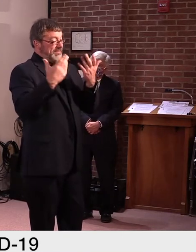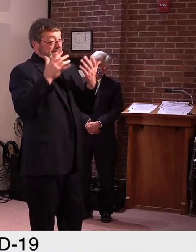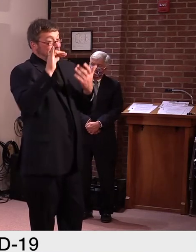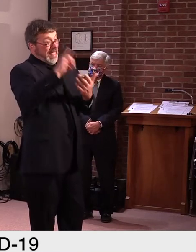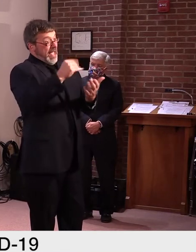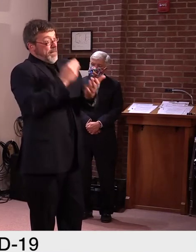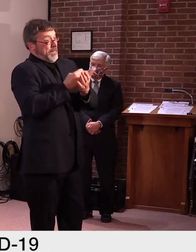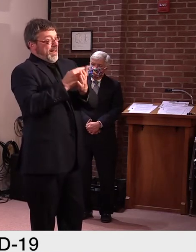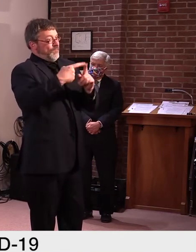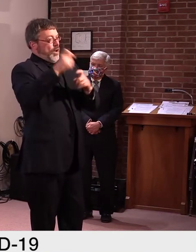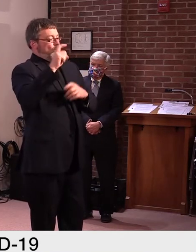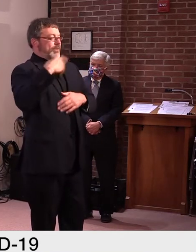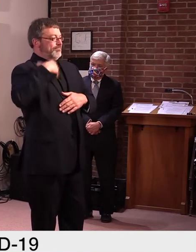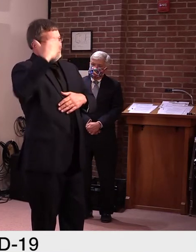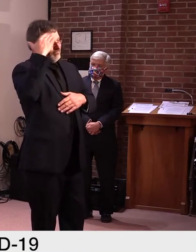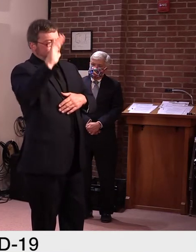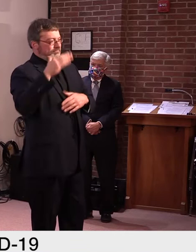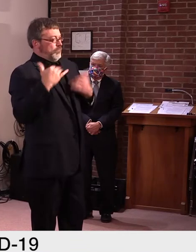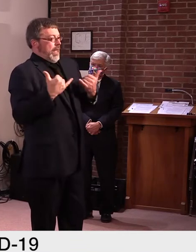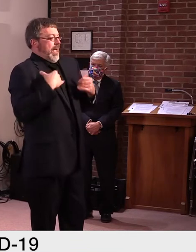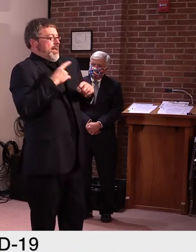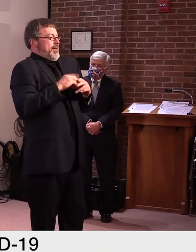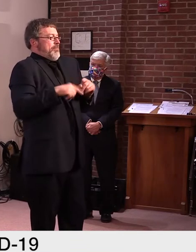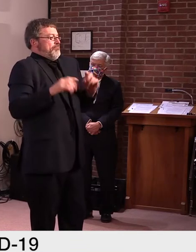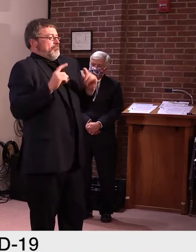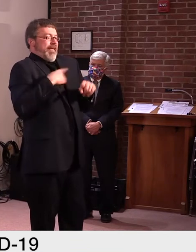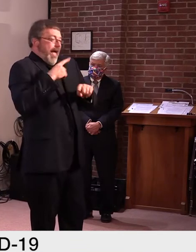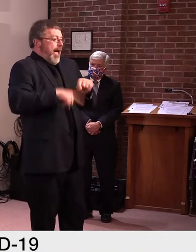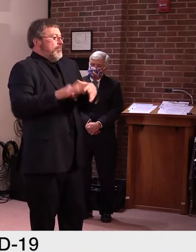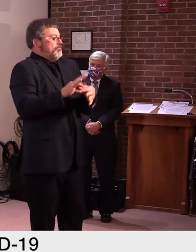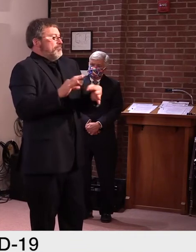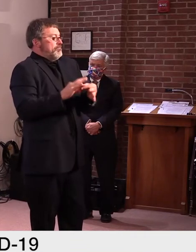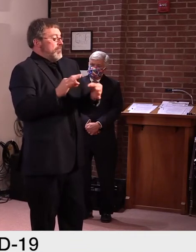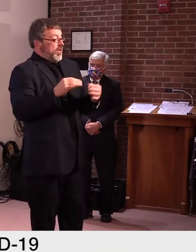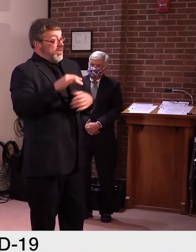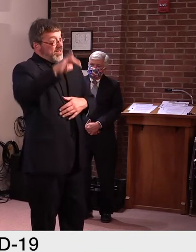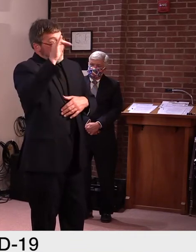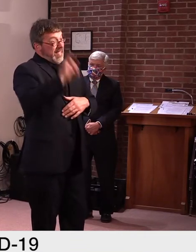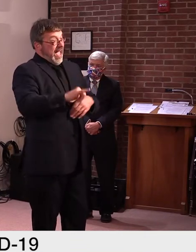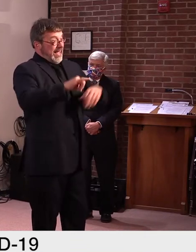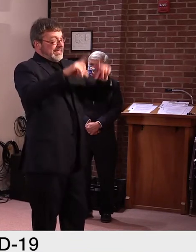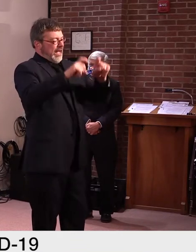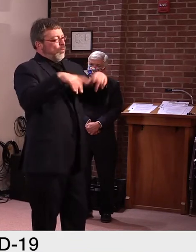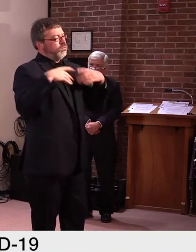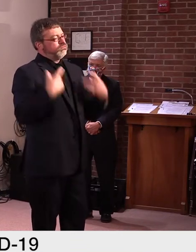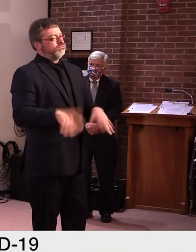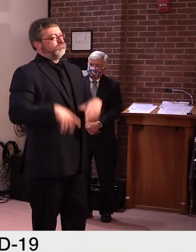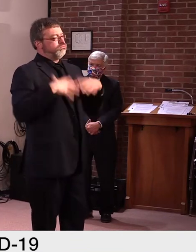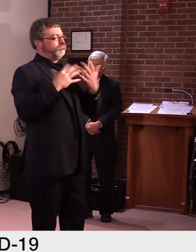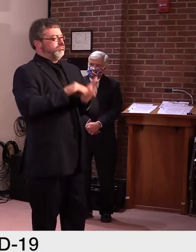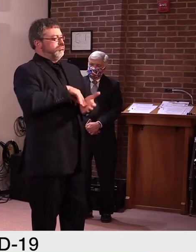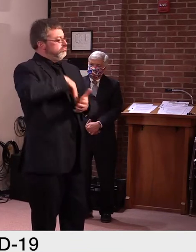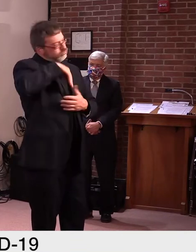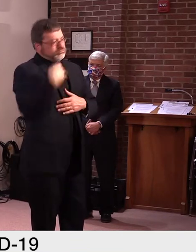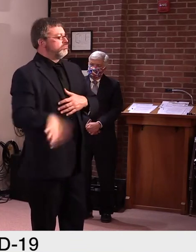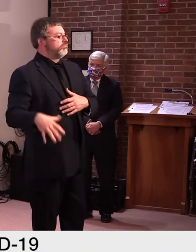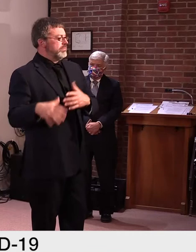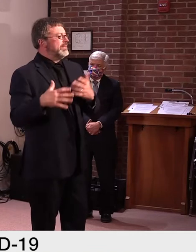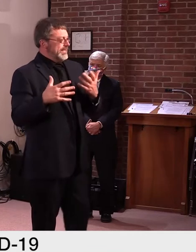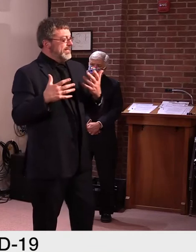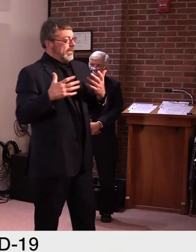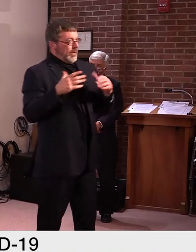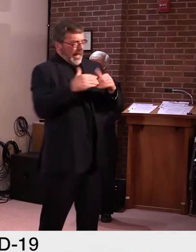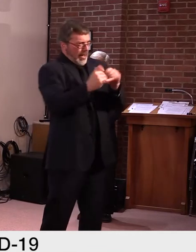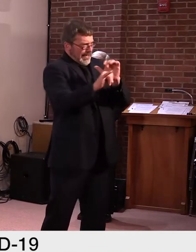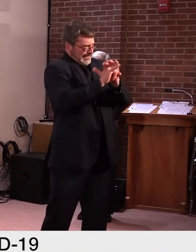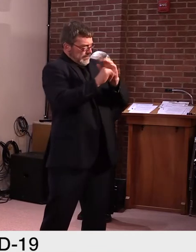Um, it's, uh, quite extensive, quite expensive. Uh, so, uh, we have to make sure that we, we narrow it as best we can, but too early to